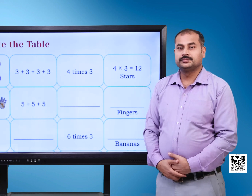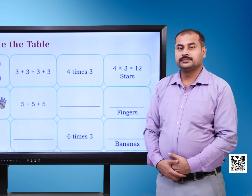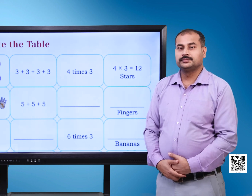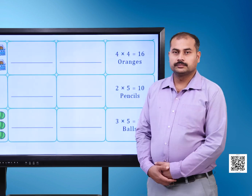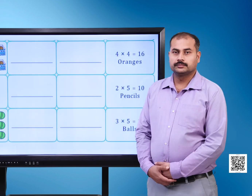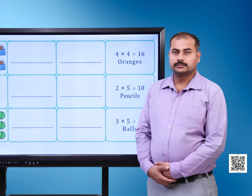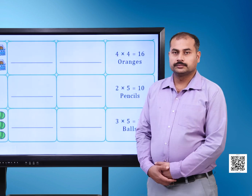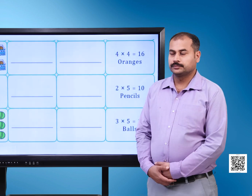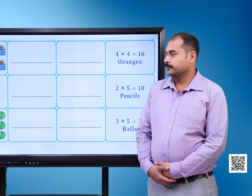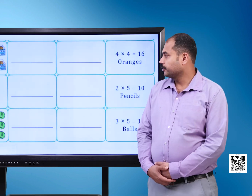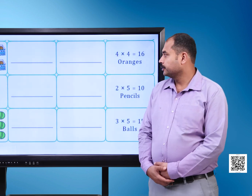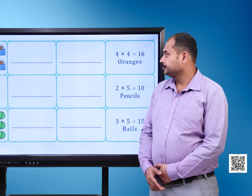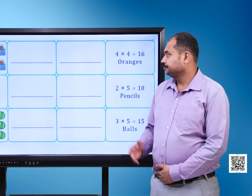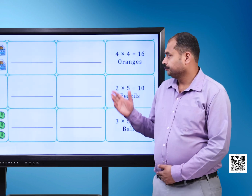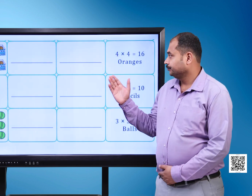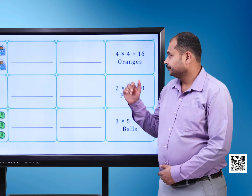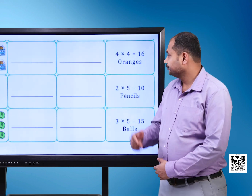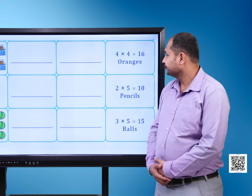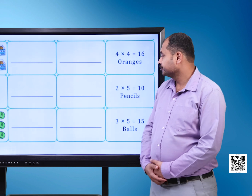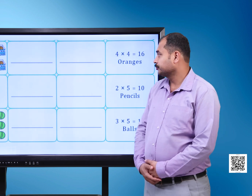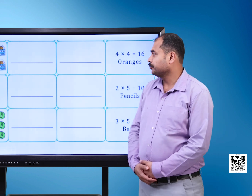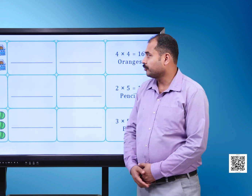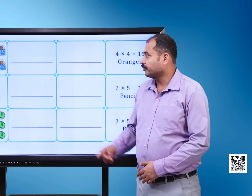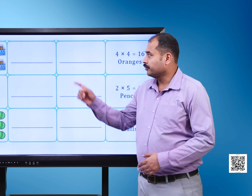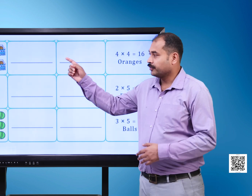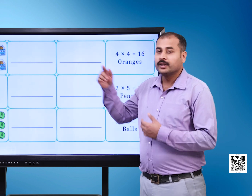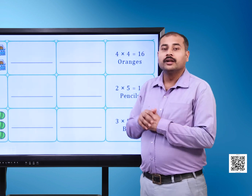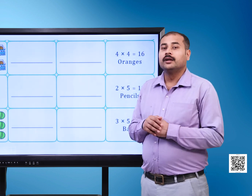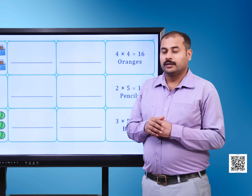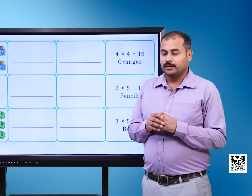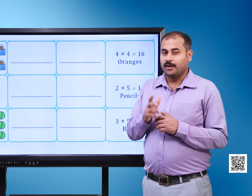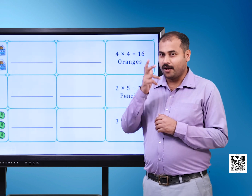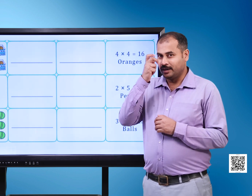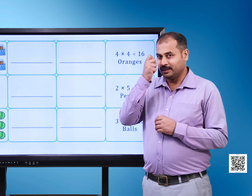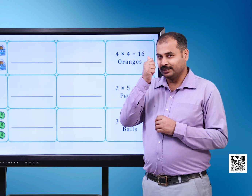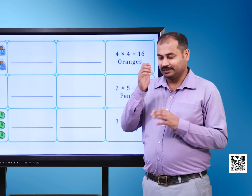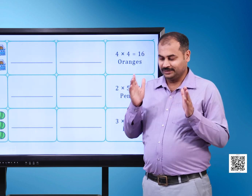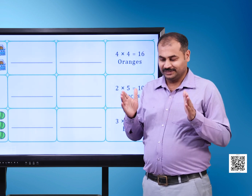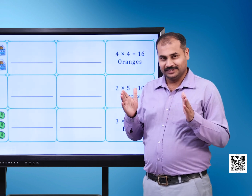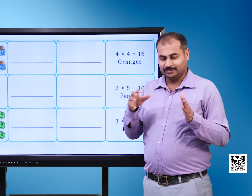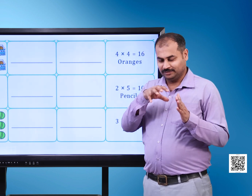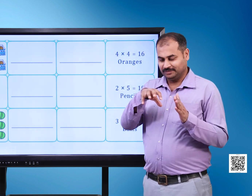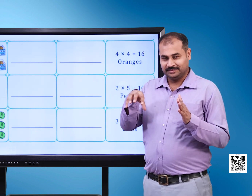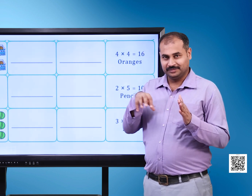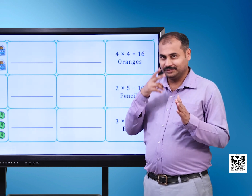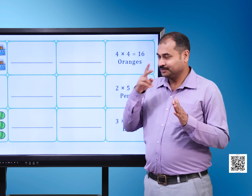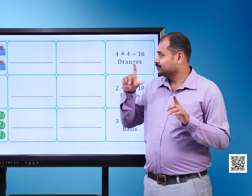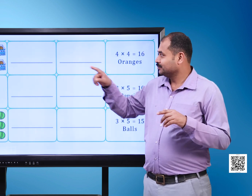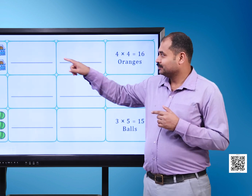We have trays of oranges here. Blank space, blank space, 4 into 4 equals